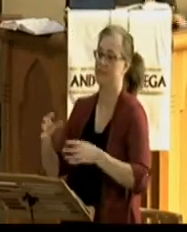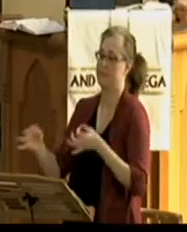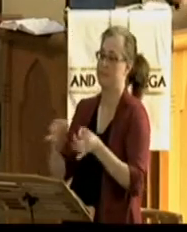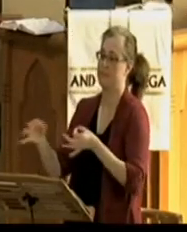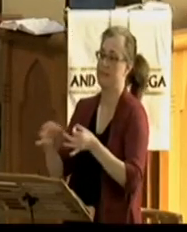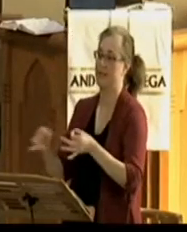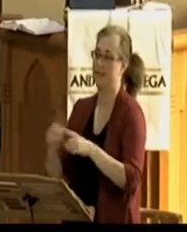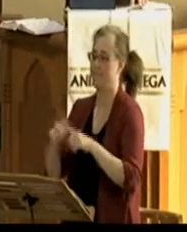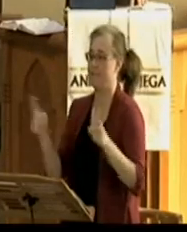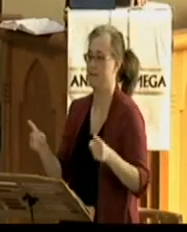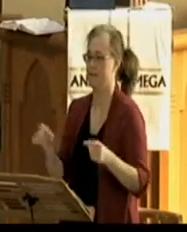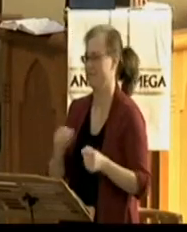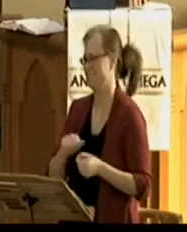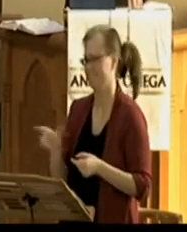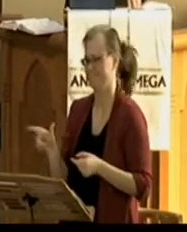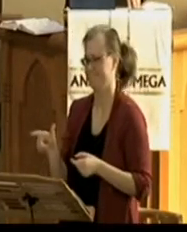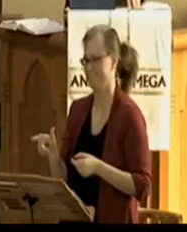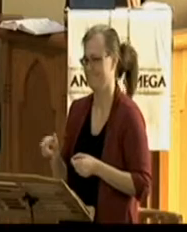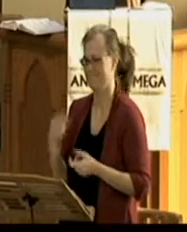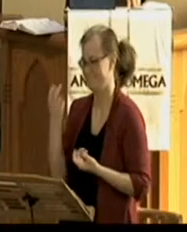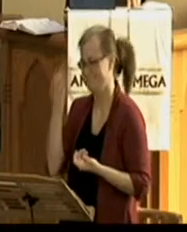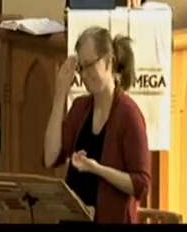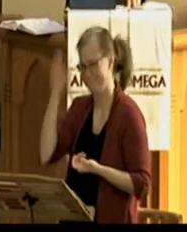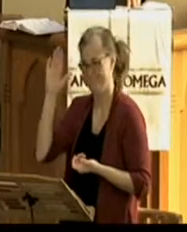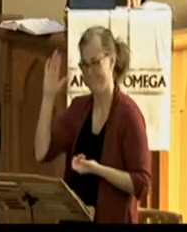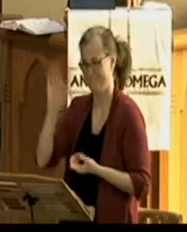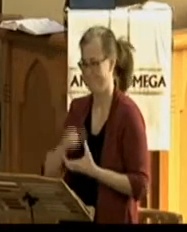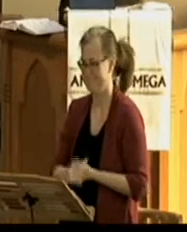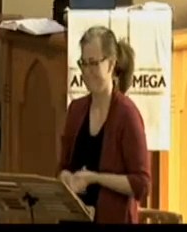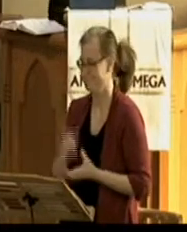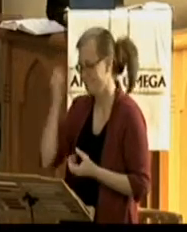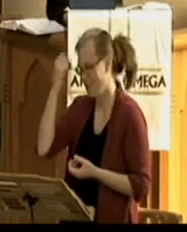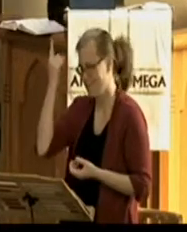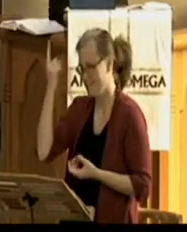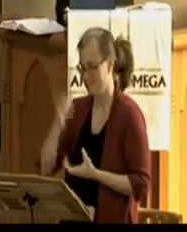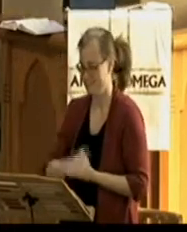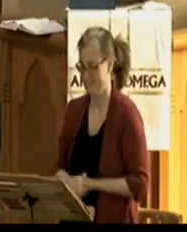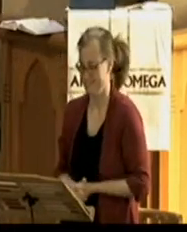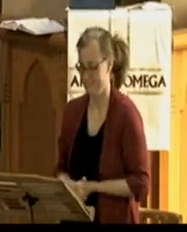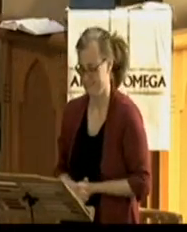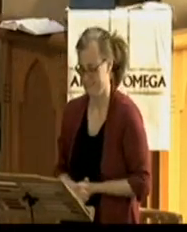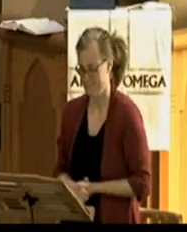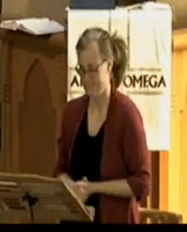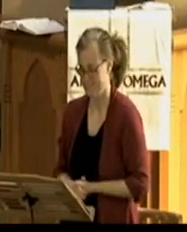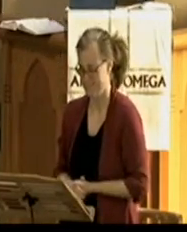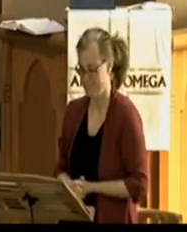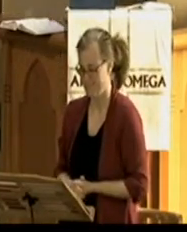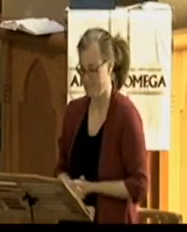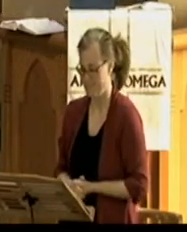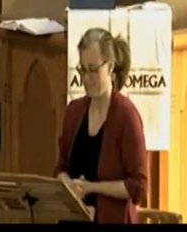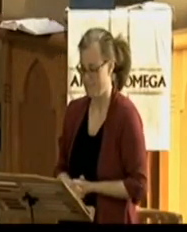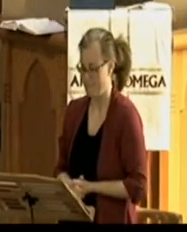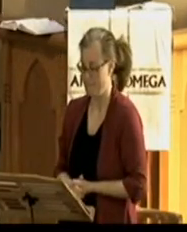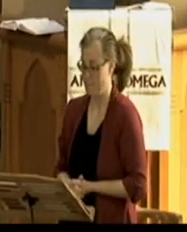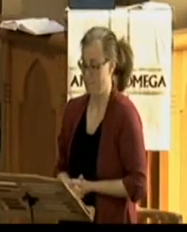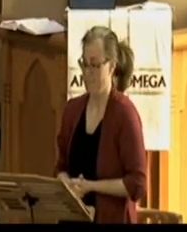again. Jesus wouldn't. And now, after the other disciples saw the physically risen